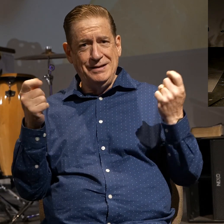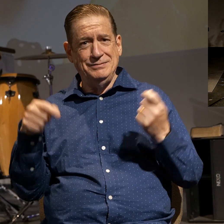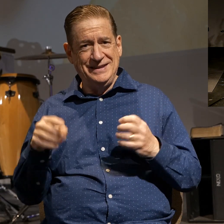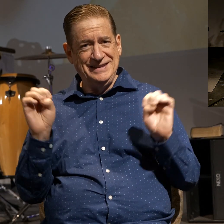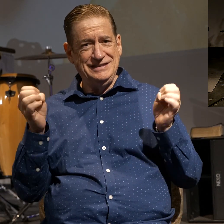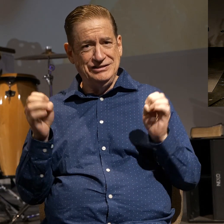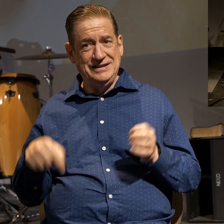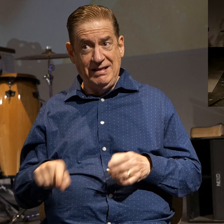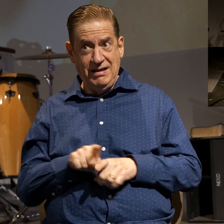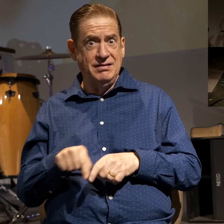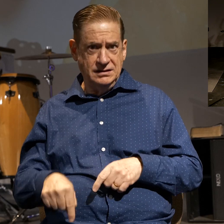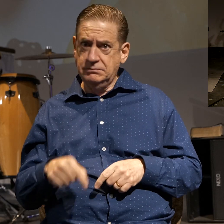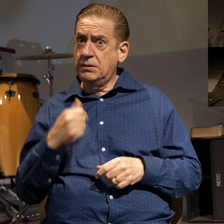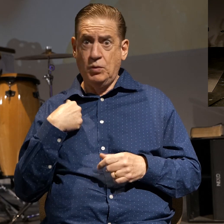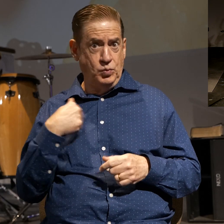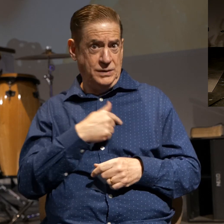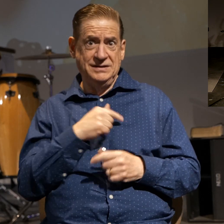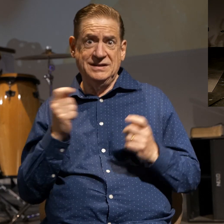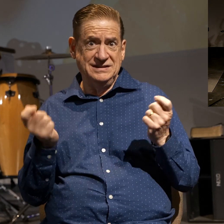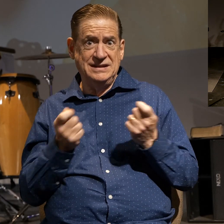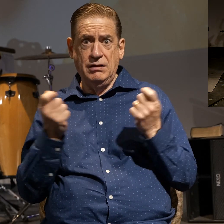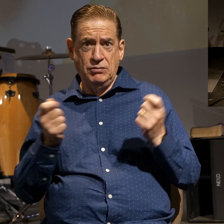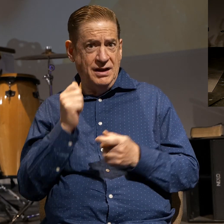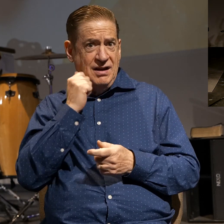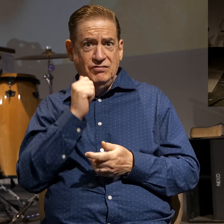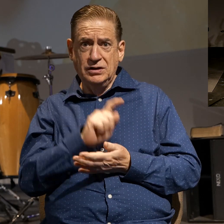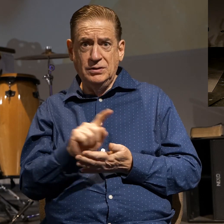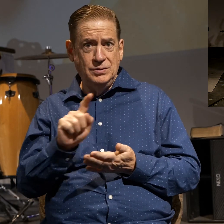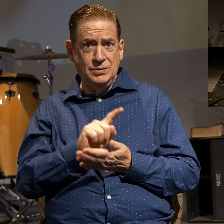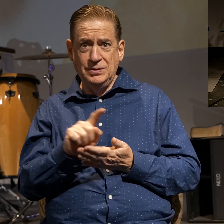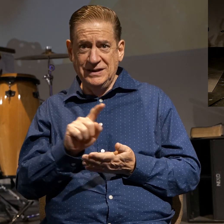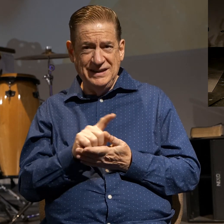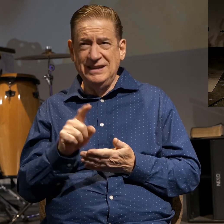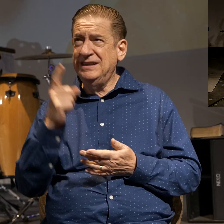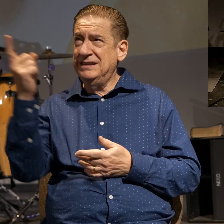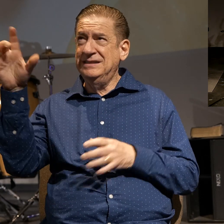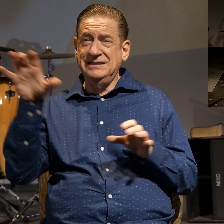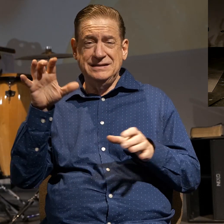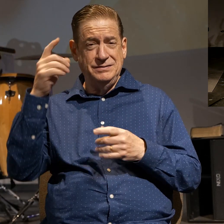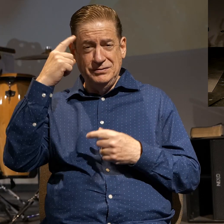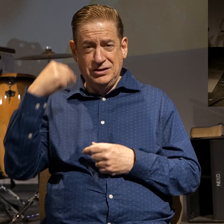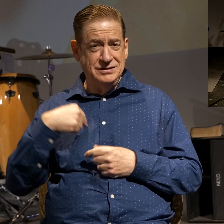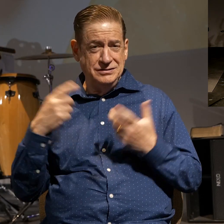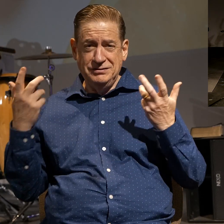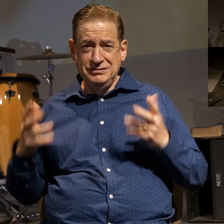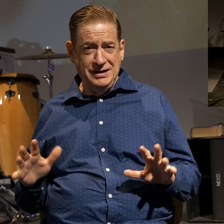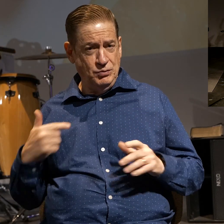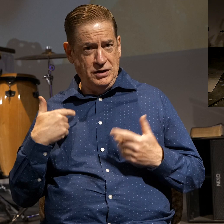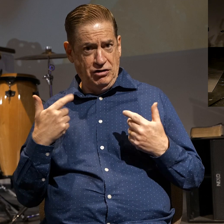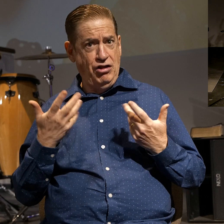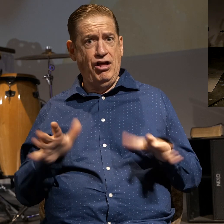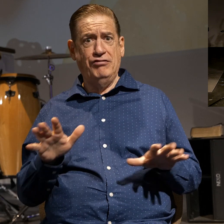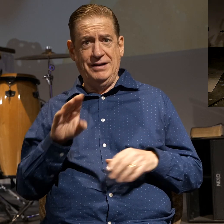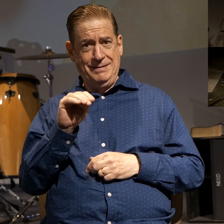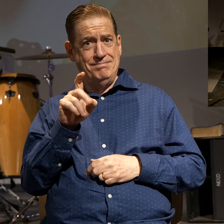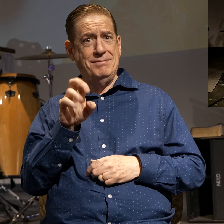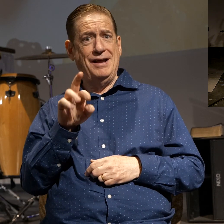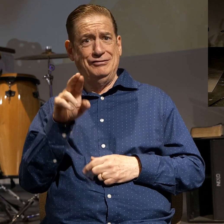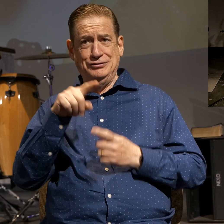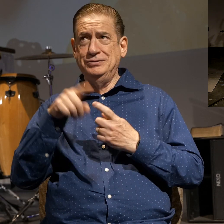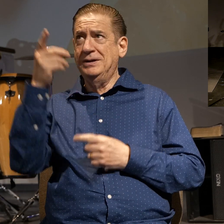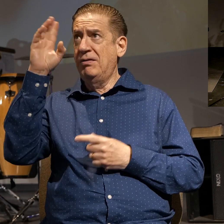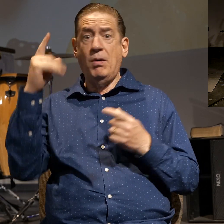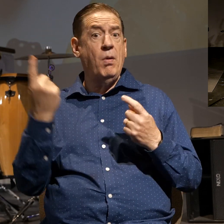weekend here at Desert Reason throughout the week. All that He's accomplished for us. We matter to God. The only eyes in the universe that